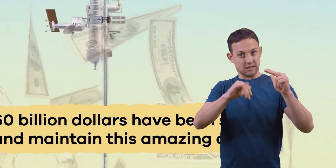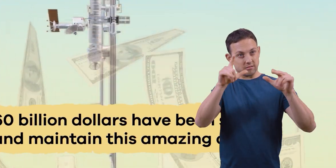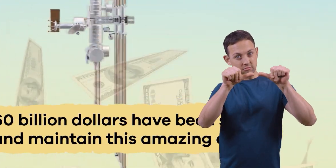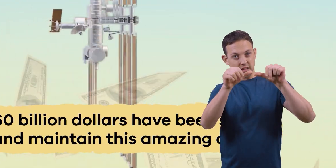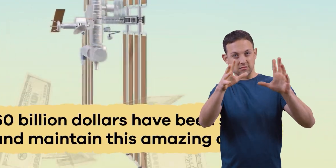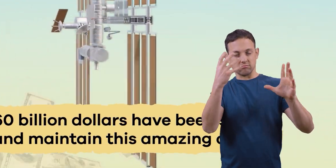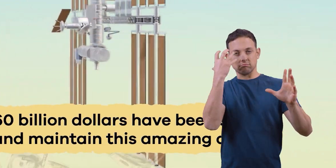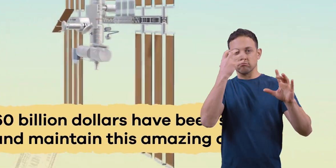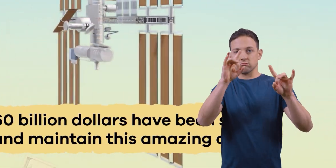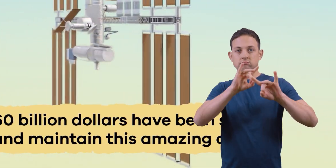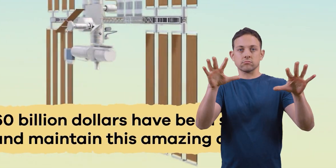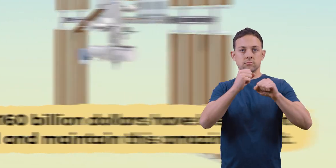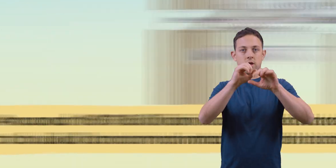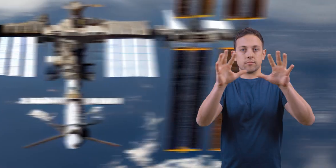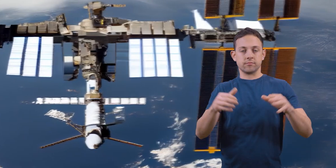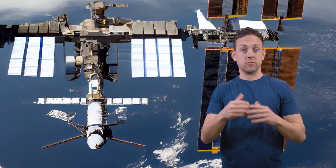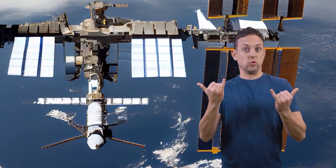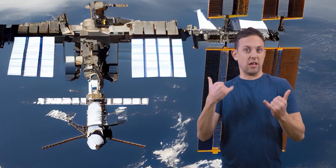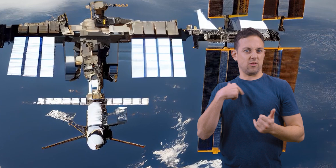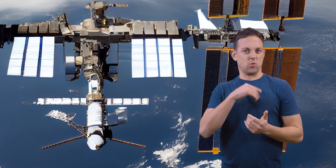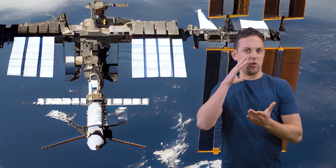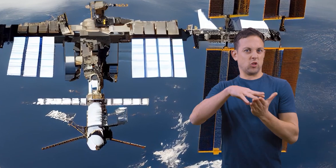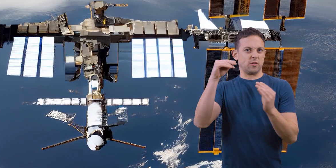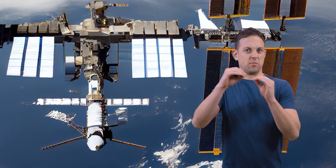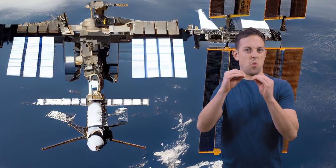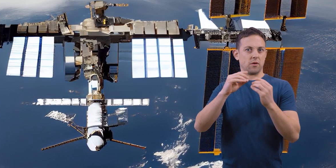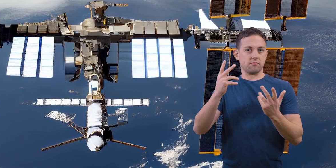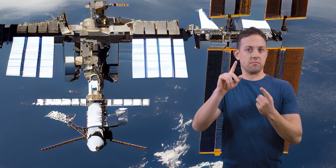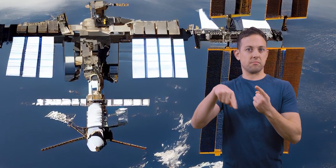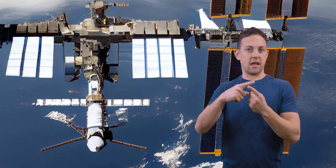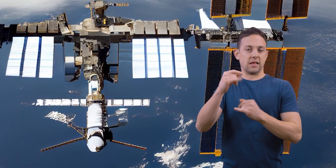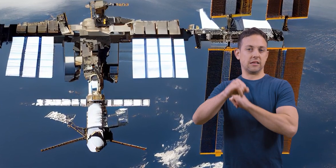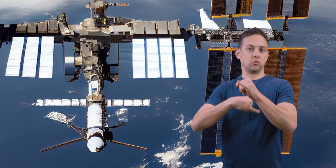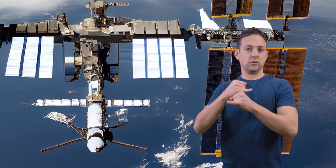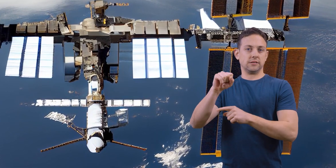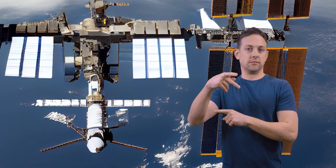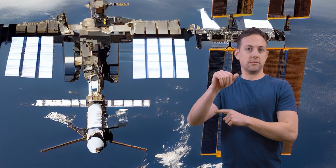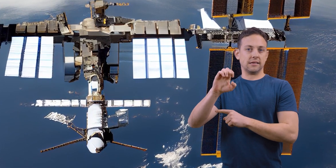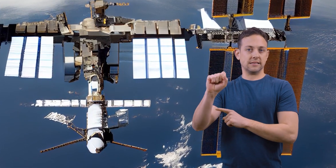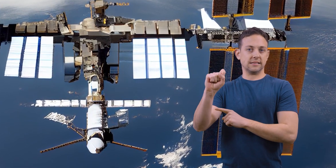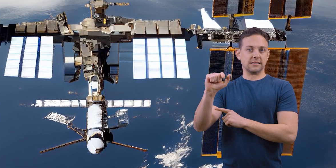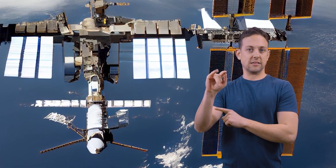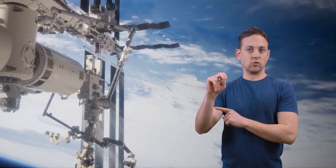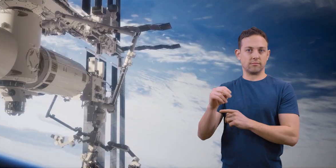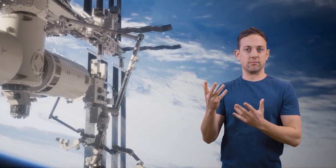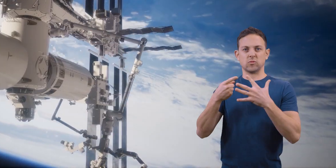maintain this amazing craft. Today, we are going to learn more about the International Space Station. Starting